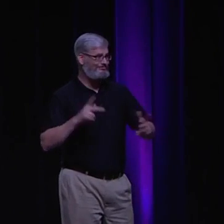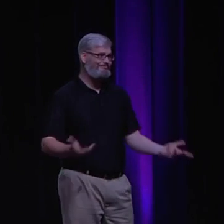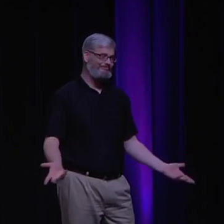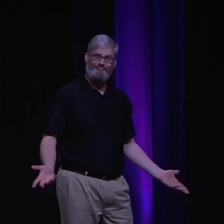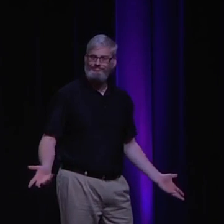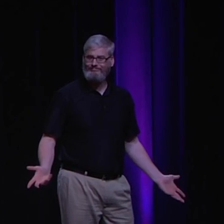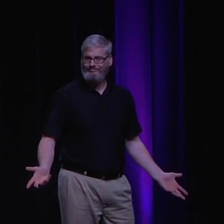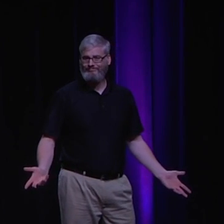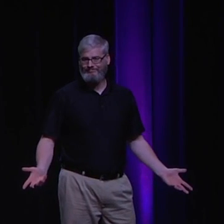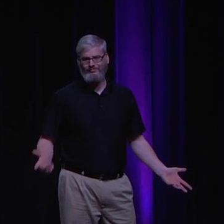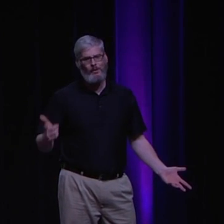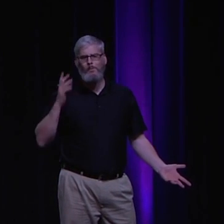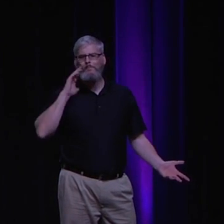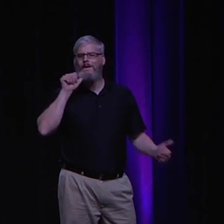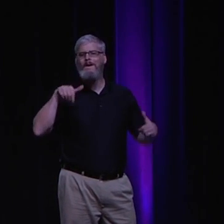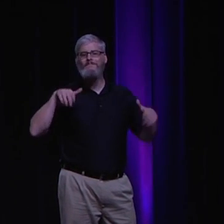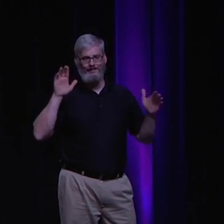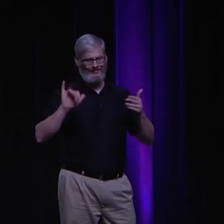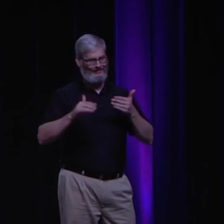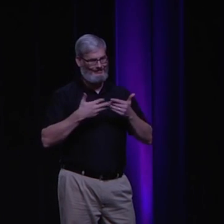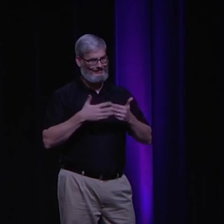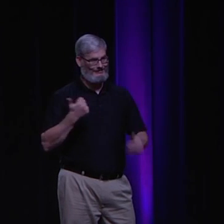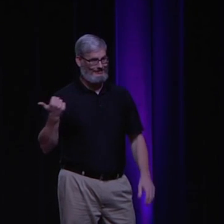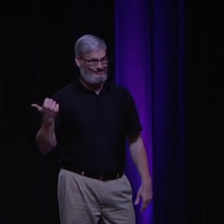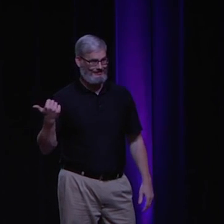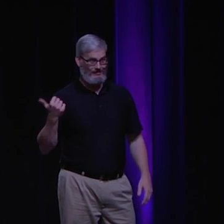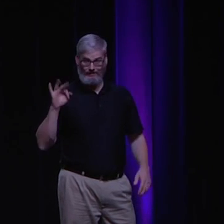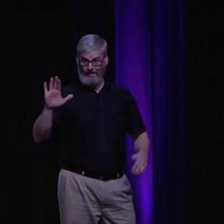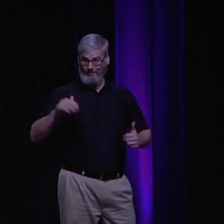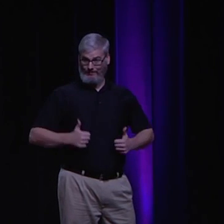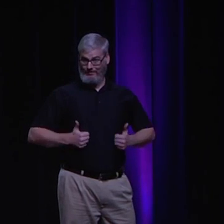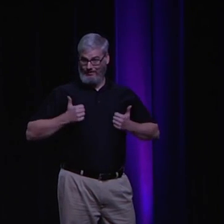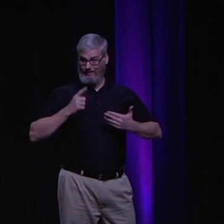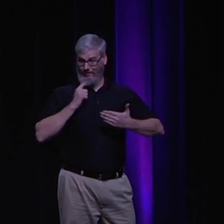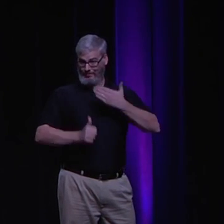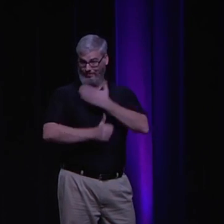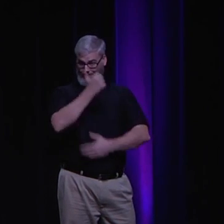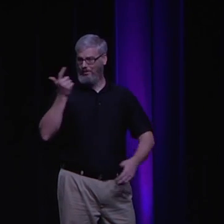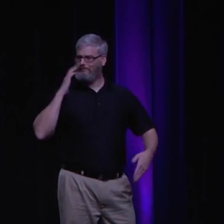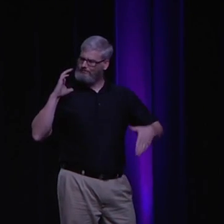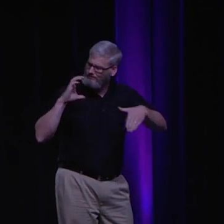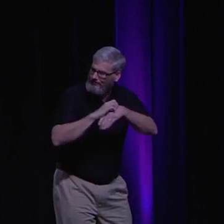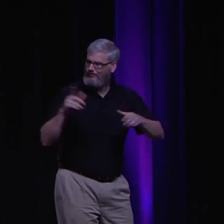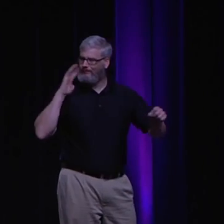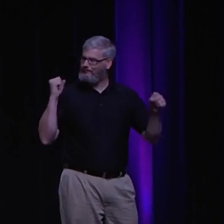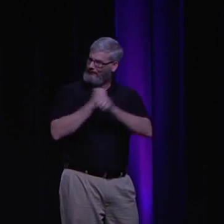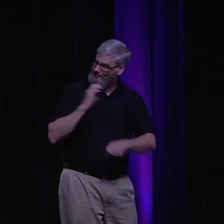And sad to say, religious people are very violent. They don't give up that easily. And if